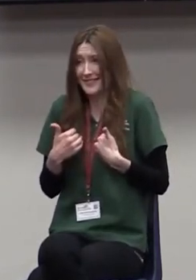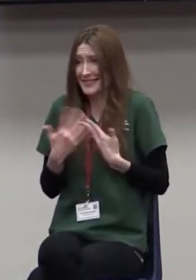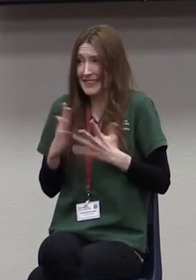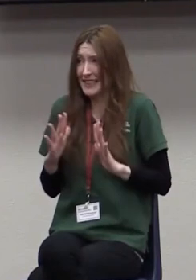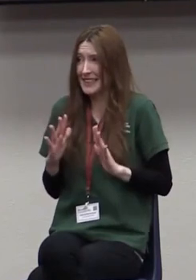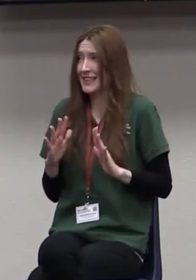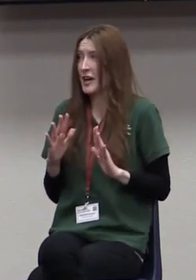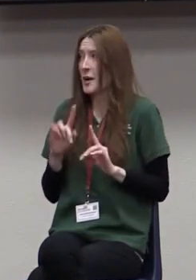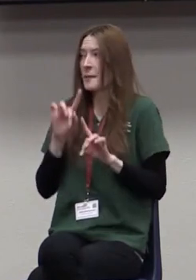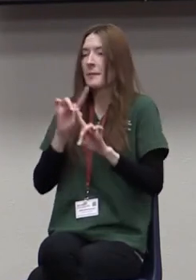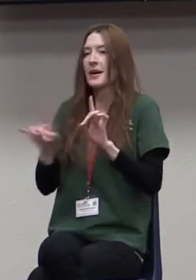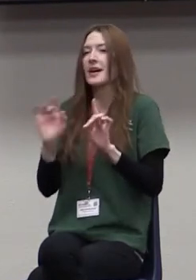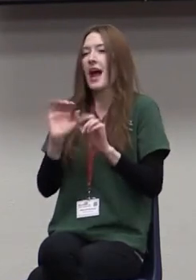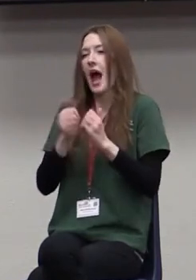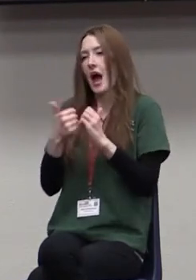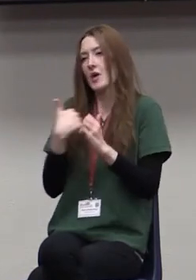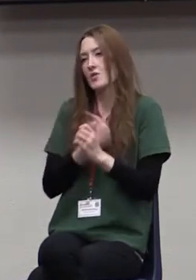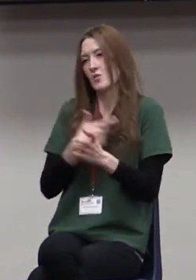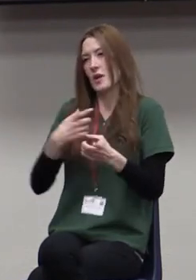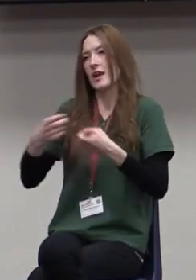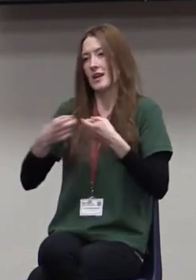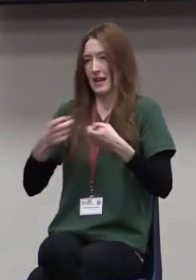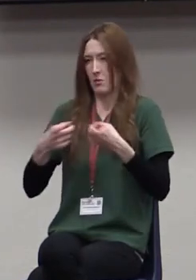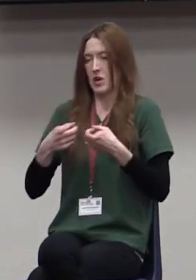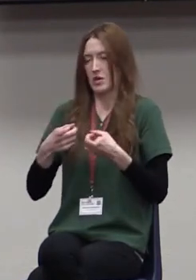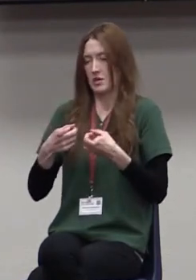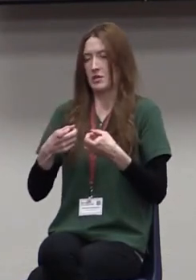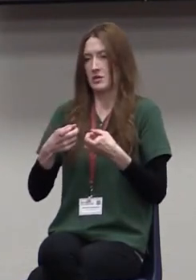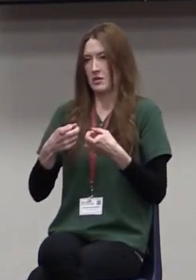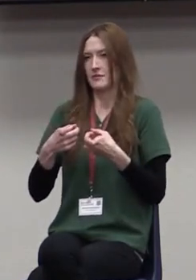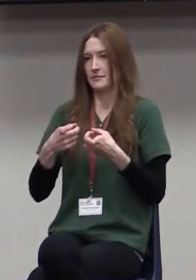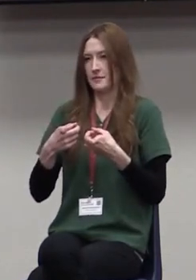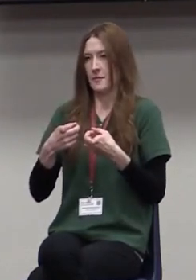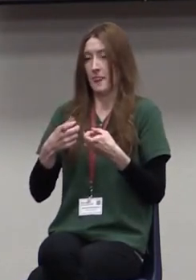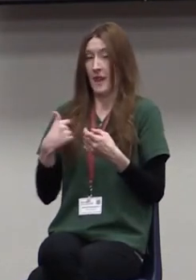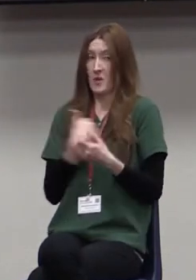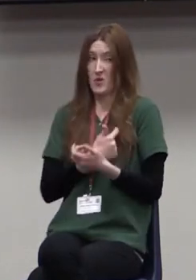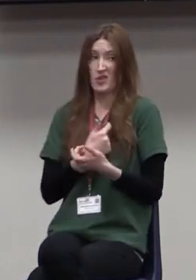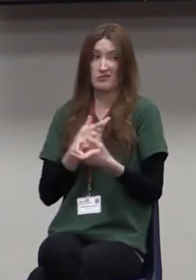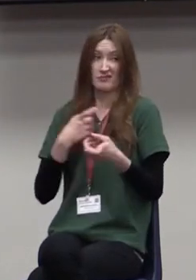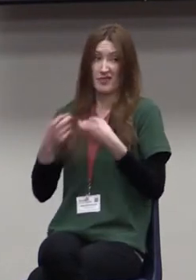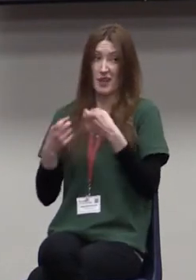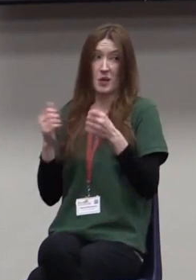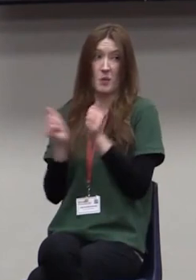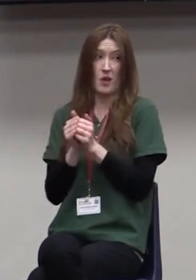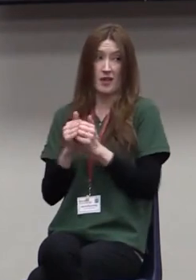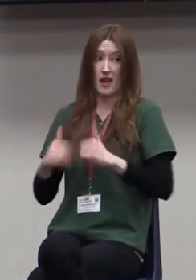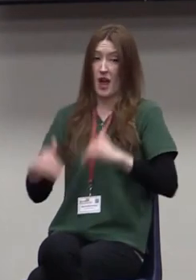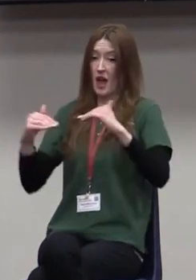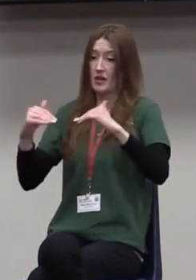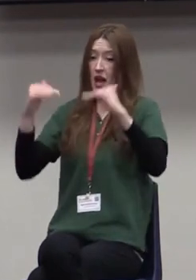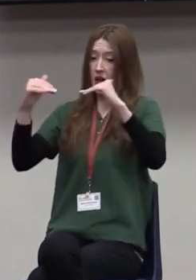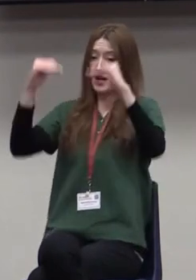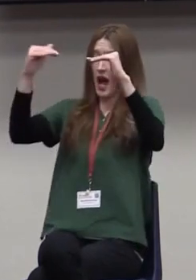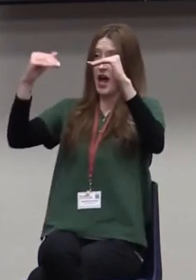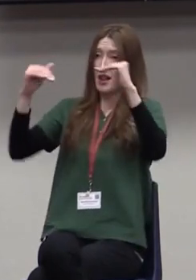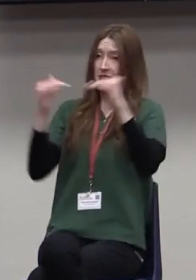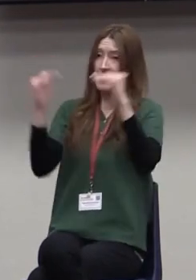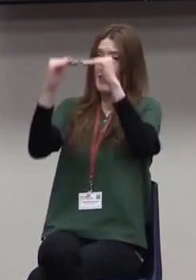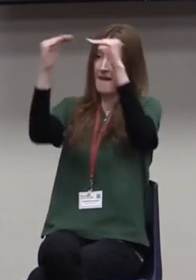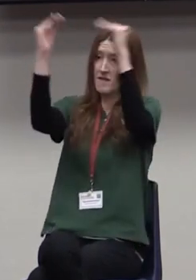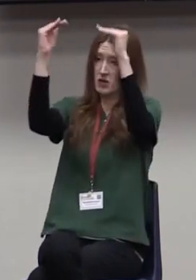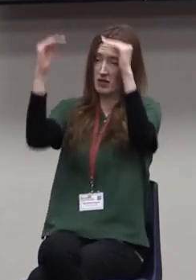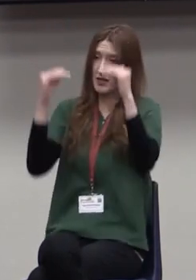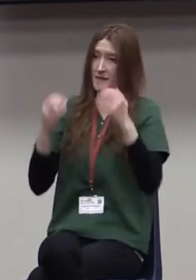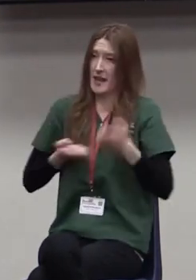But how do we deal with them? And so, we're dealing with higher levels of emotion when it comes to the world that we live in. And how are